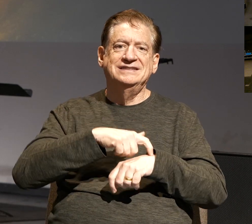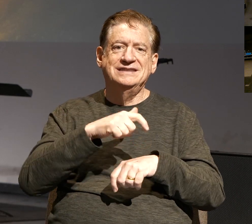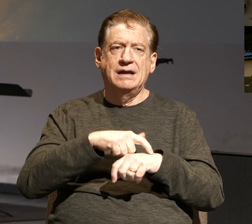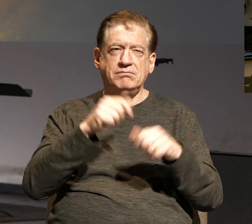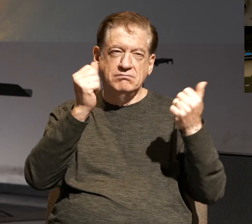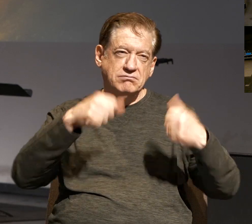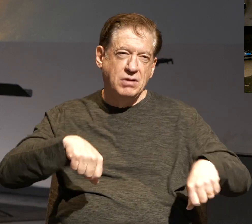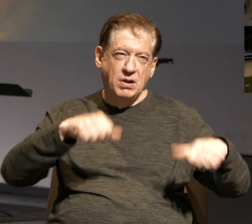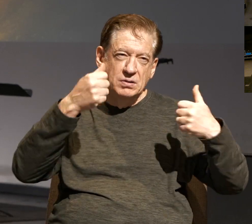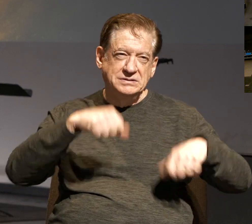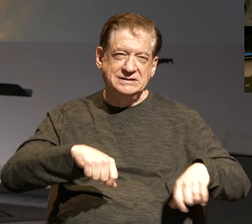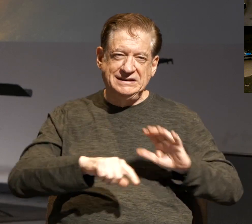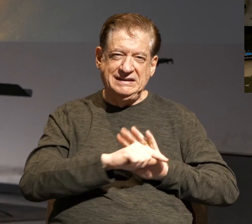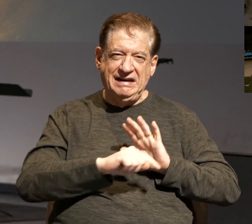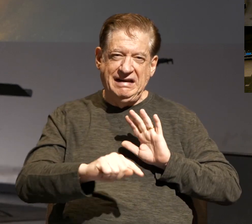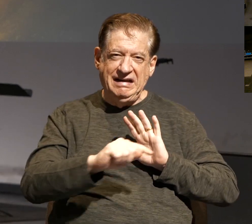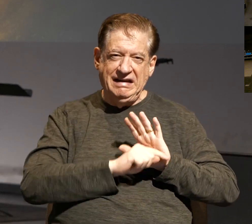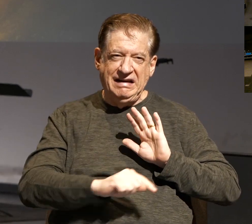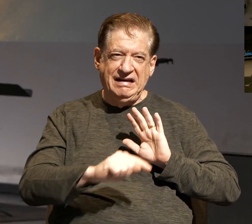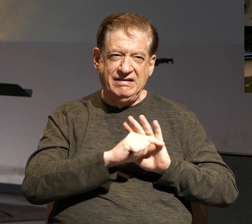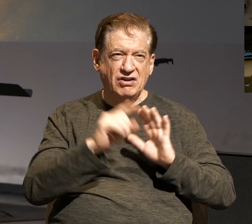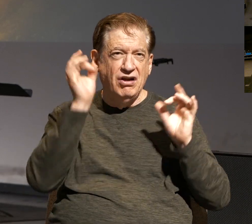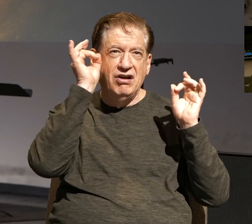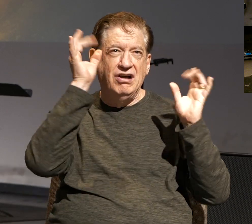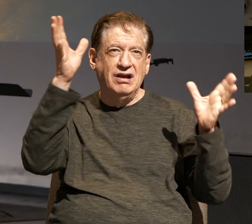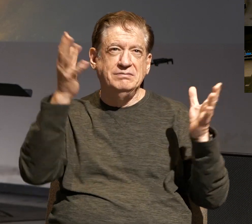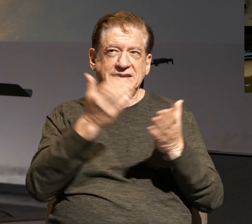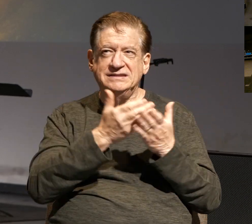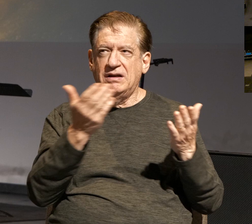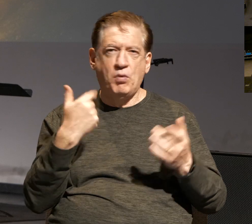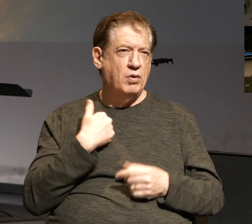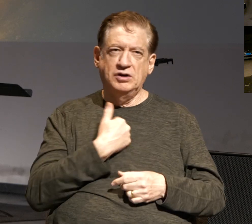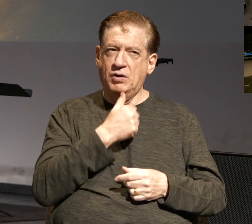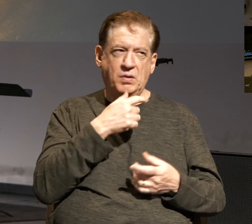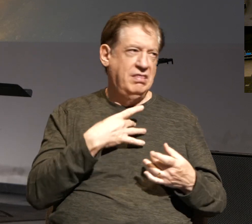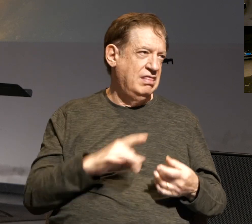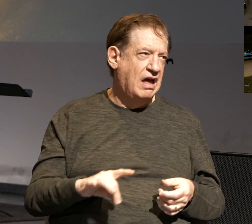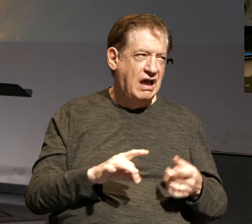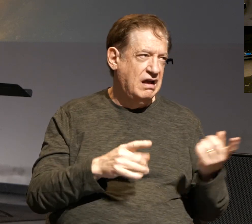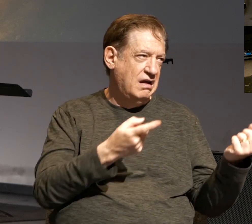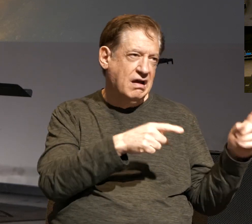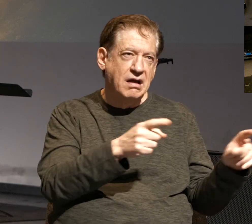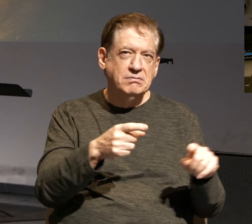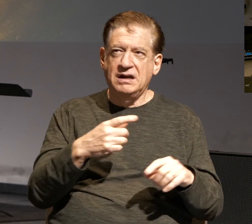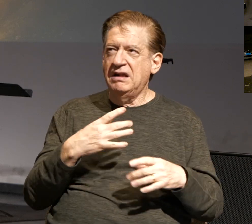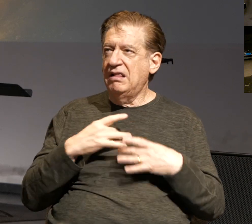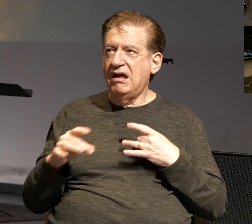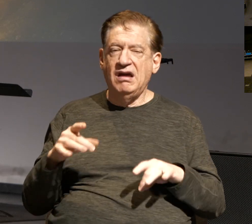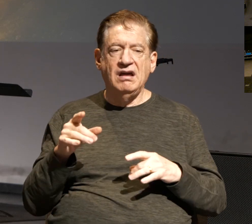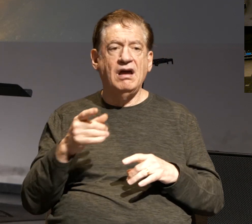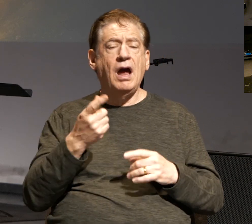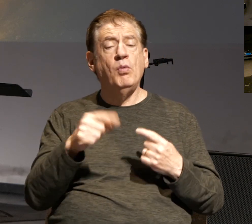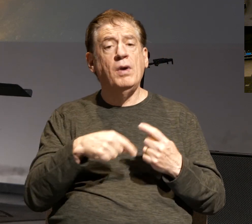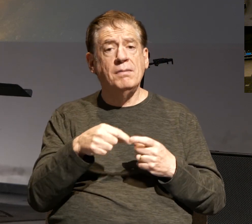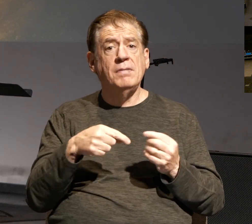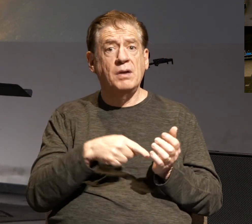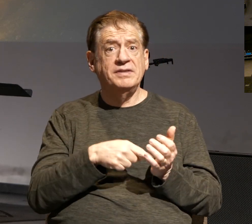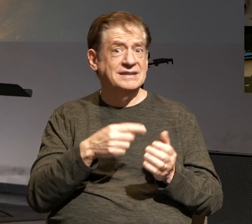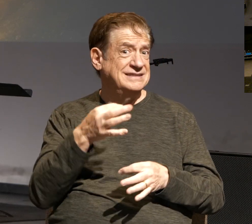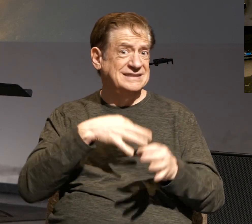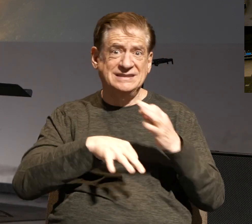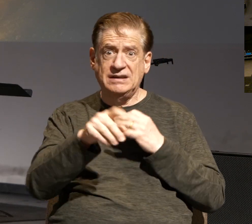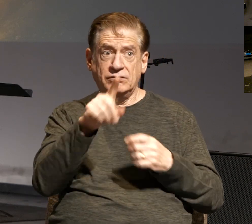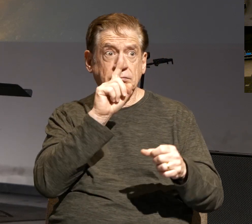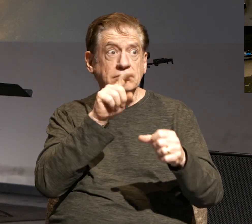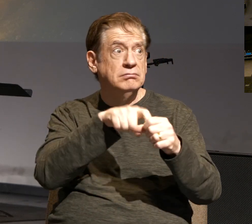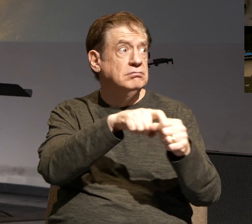posting all the negative stuff, all this horrible stuff, all this stuff about what we don't like about what's going on in society. How about this? How about instead of being a